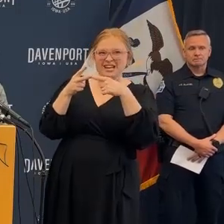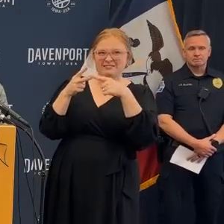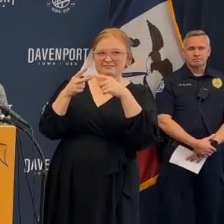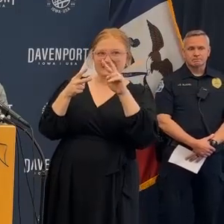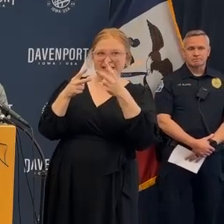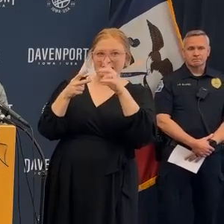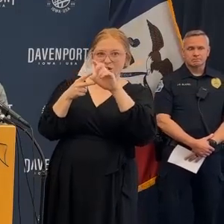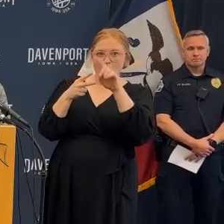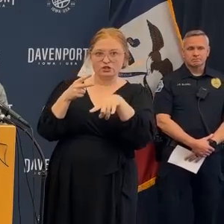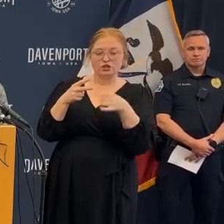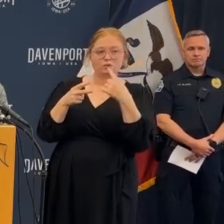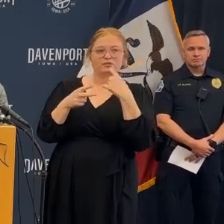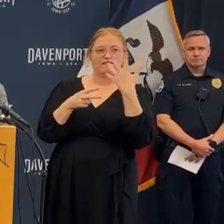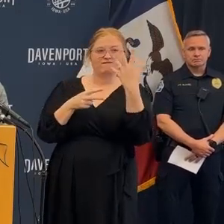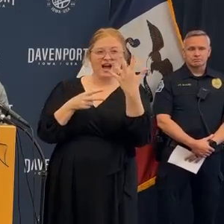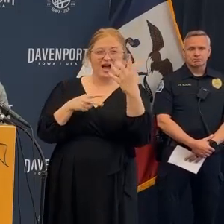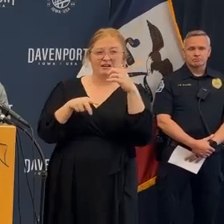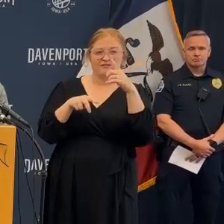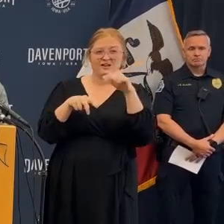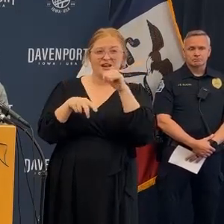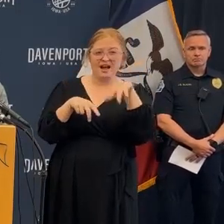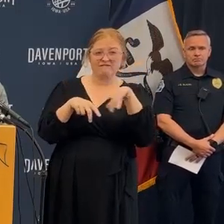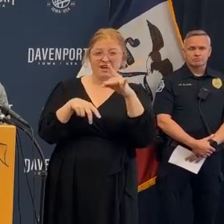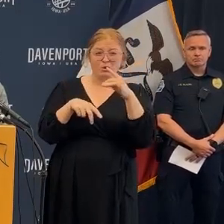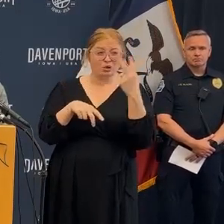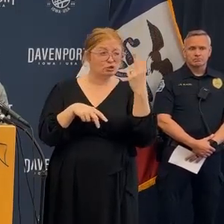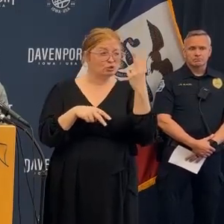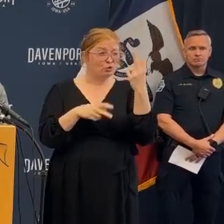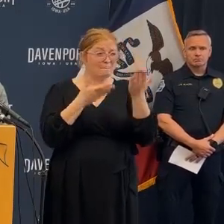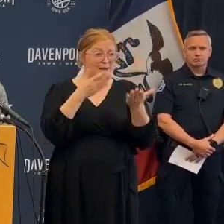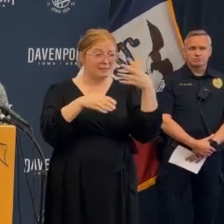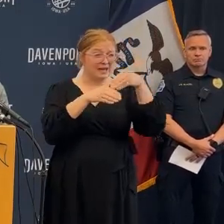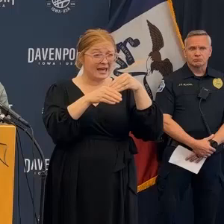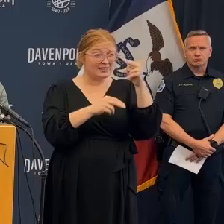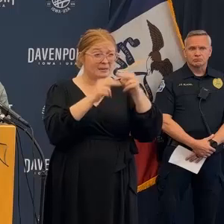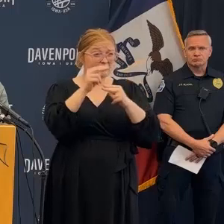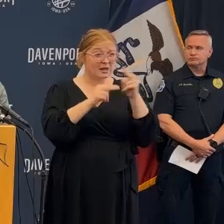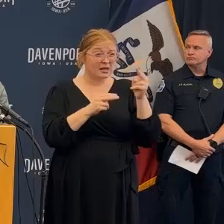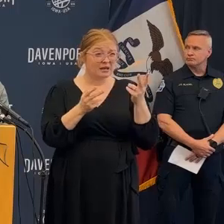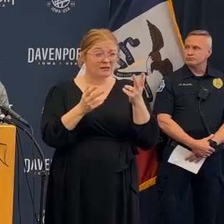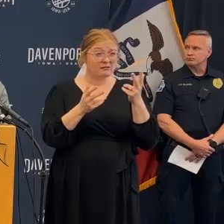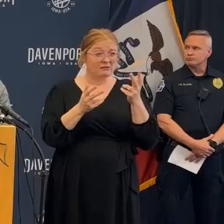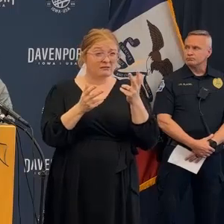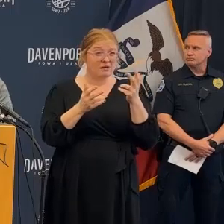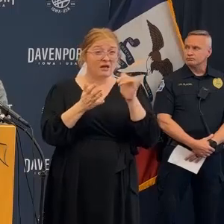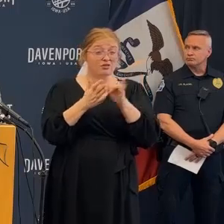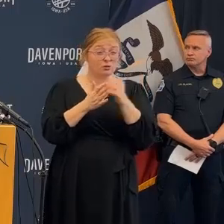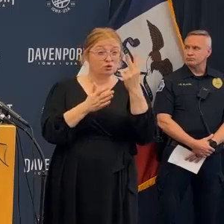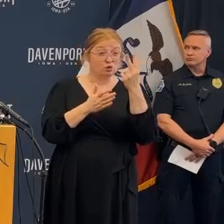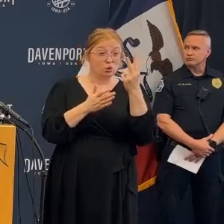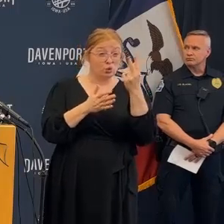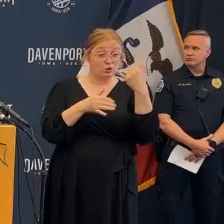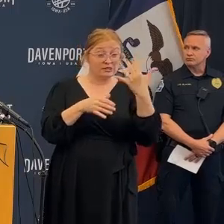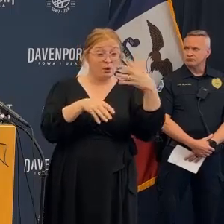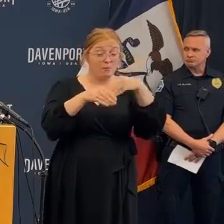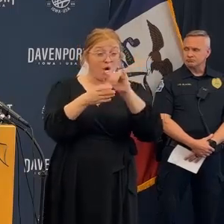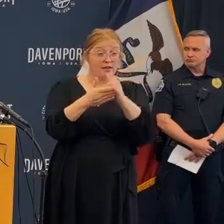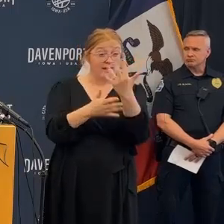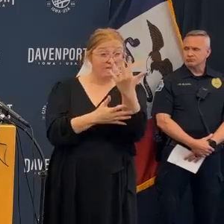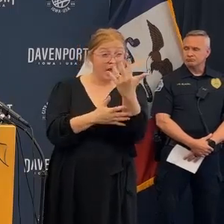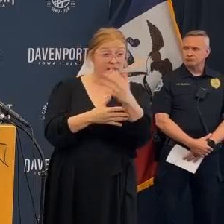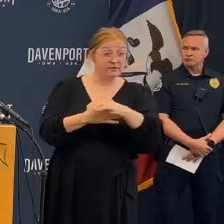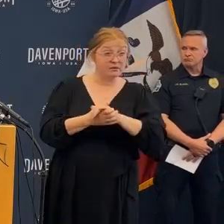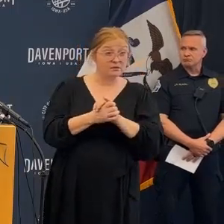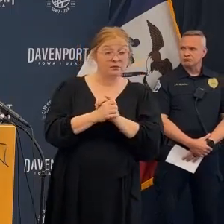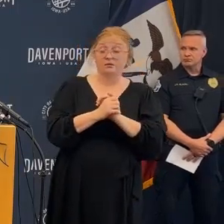provided after that press conference that allowed you guys to know that there were people who were unaccounted for and then the second question